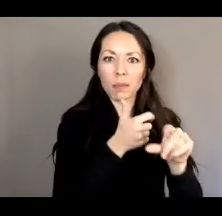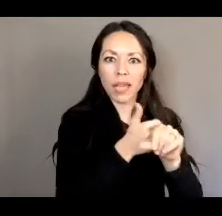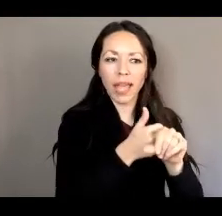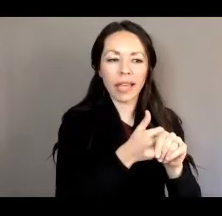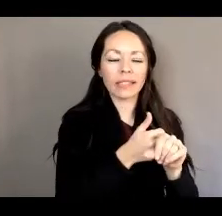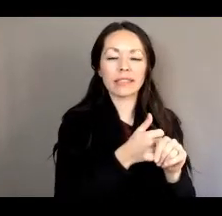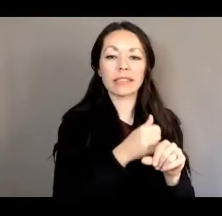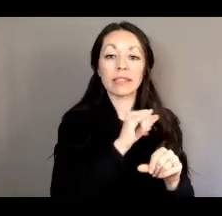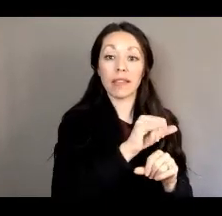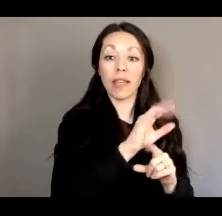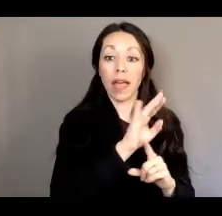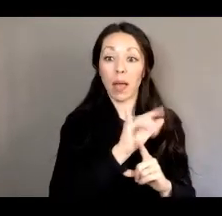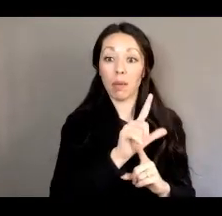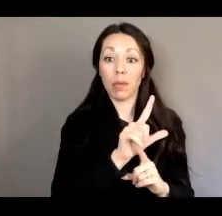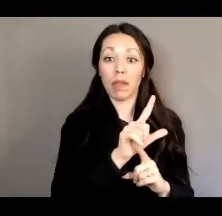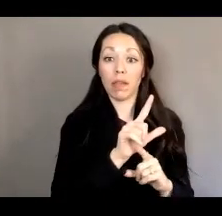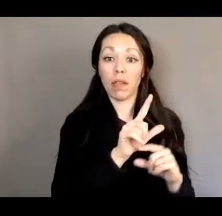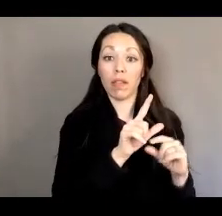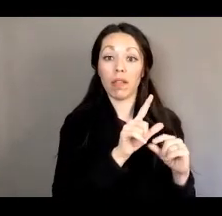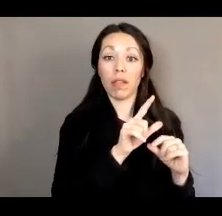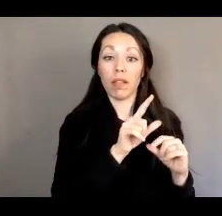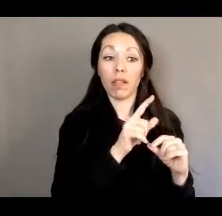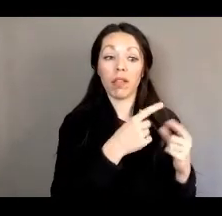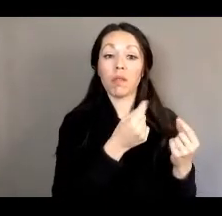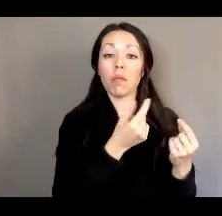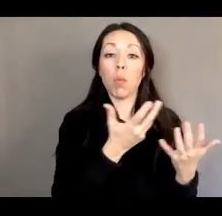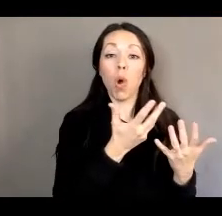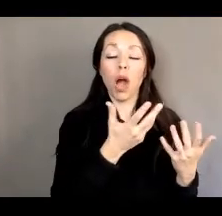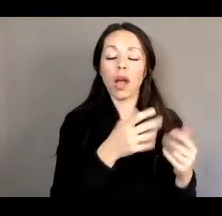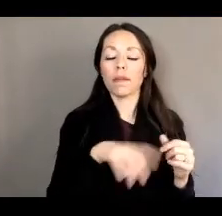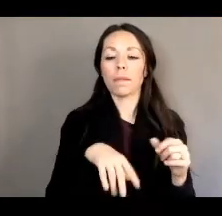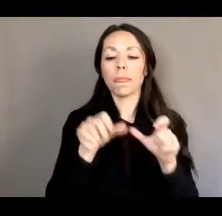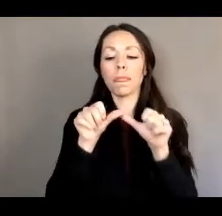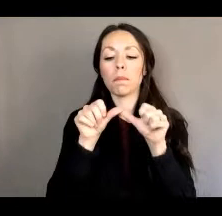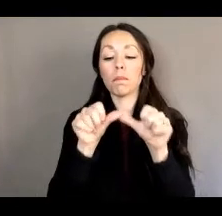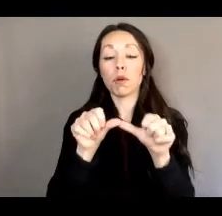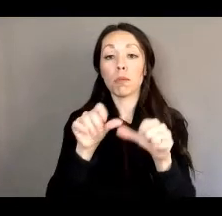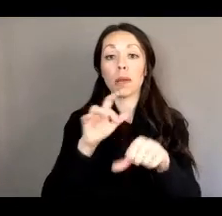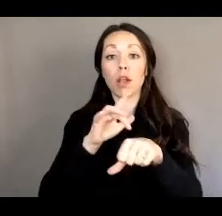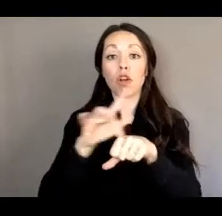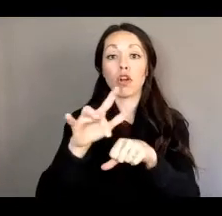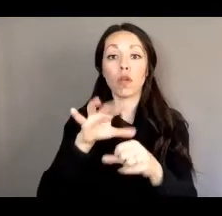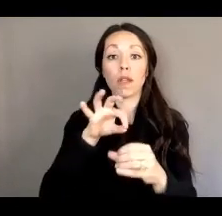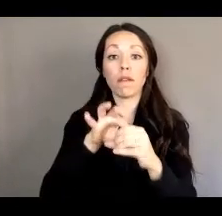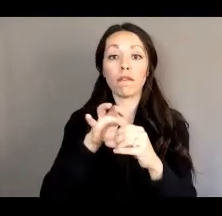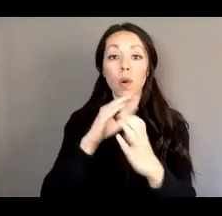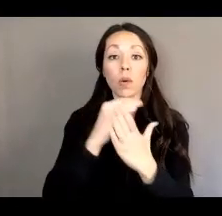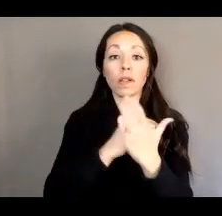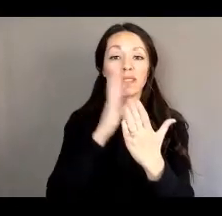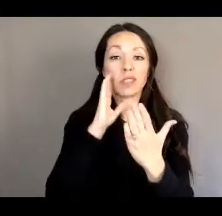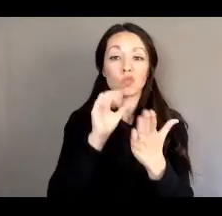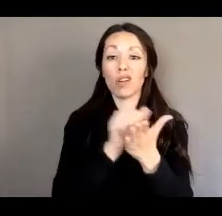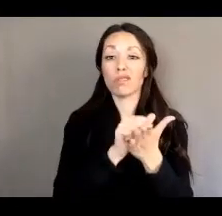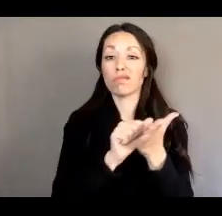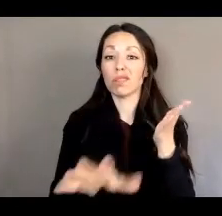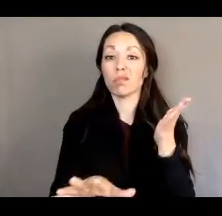would eliminate the permanent early voting list. It would also require